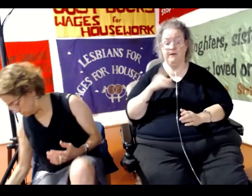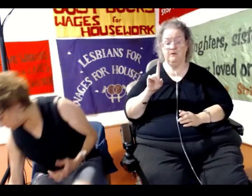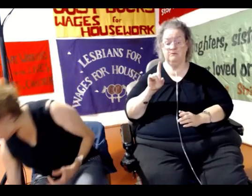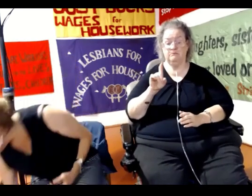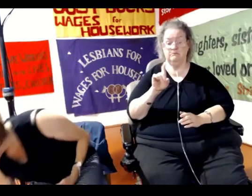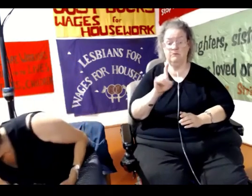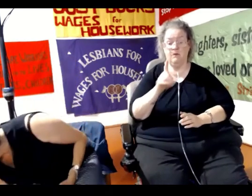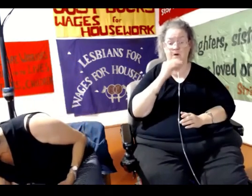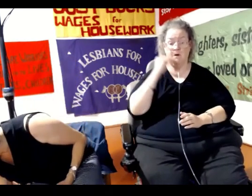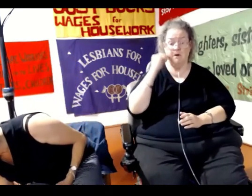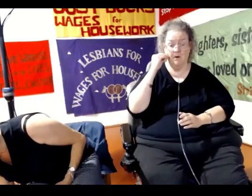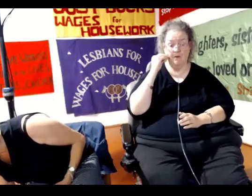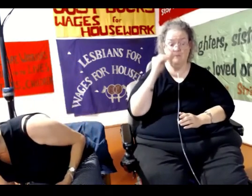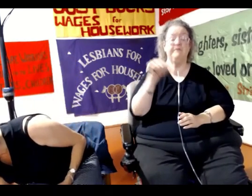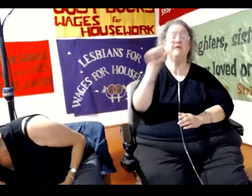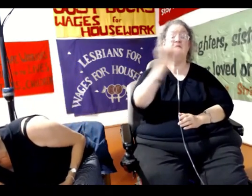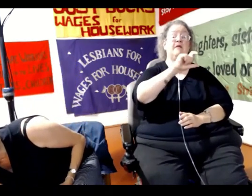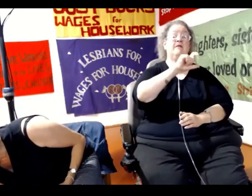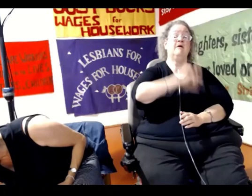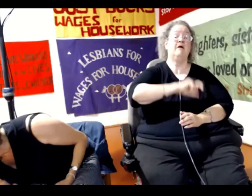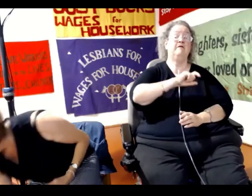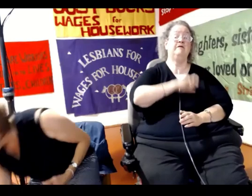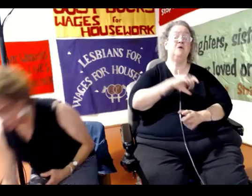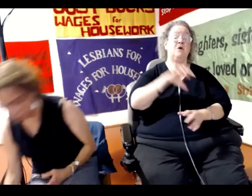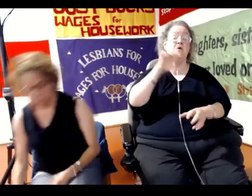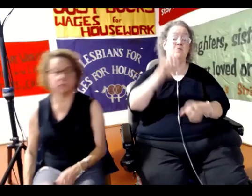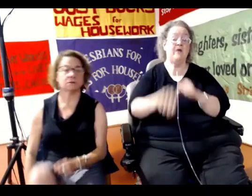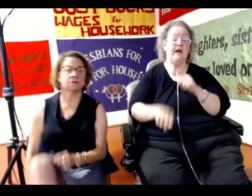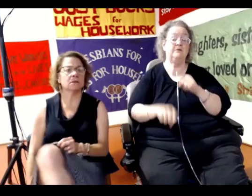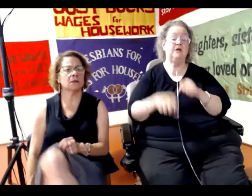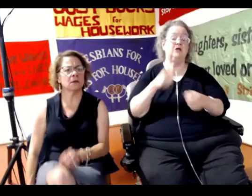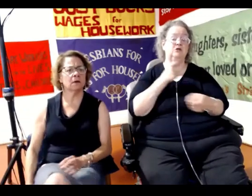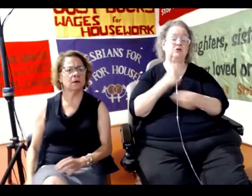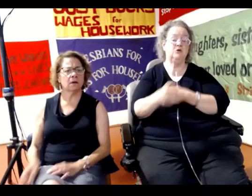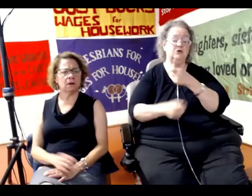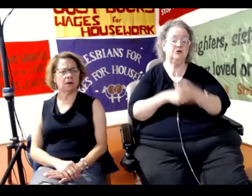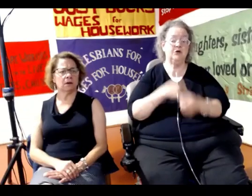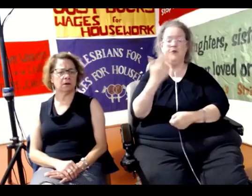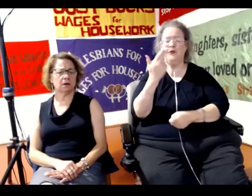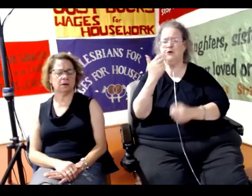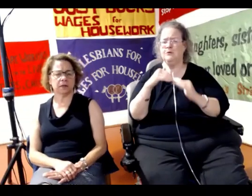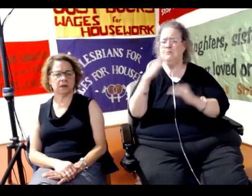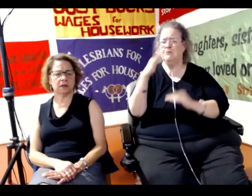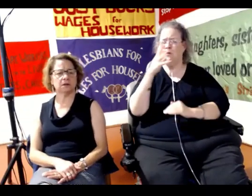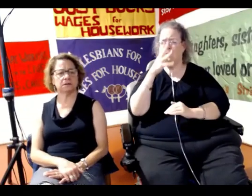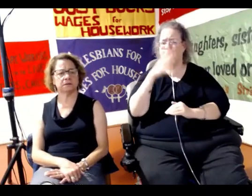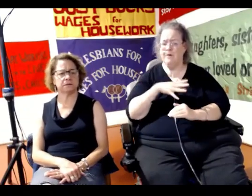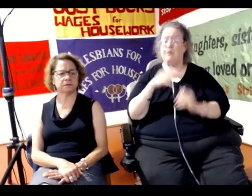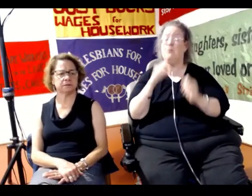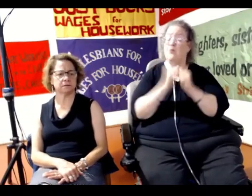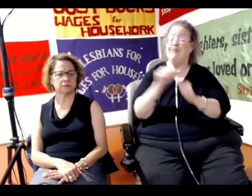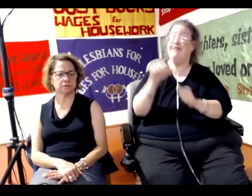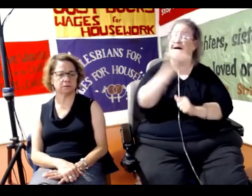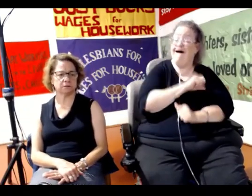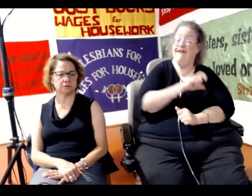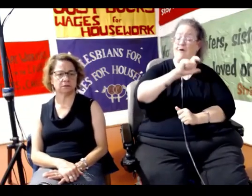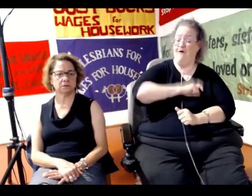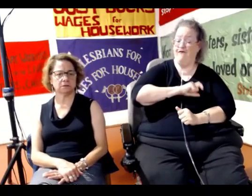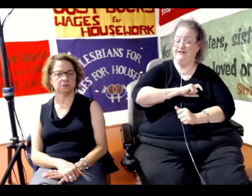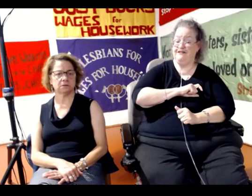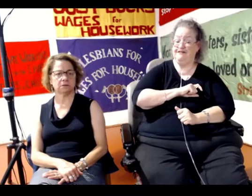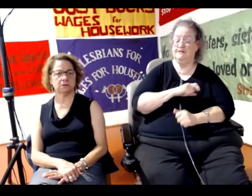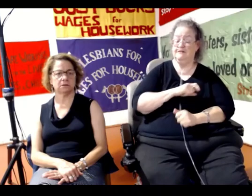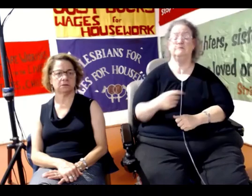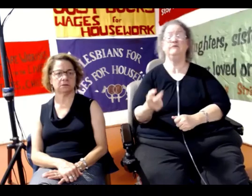Another officer raped and tortured 13 or more women, including other officers. Two officers